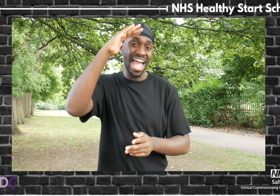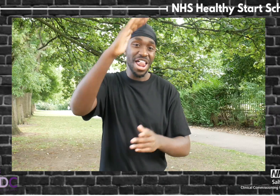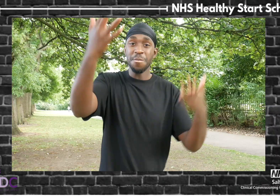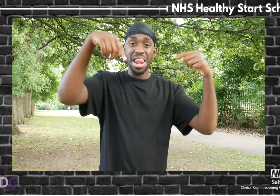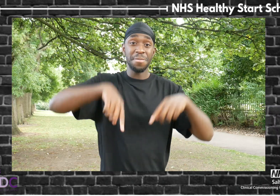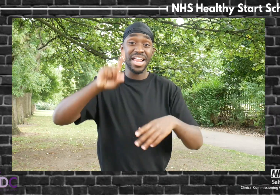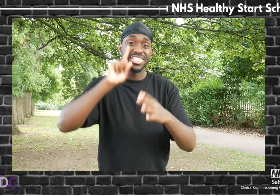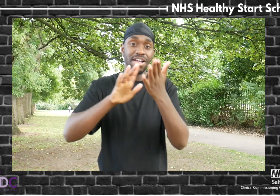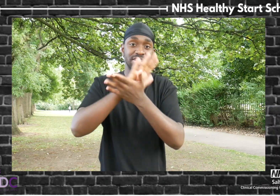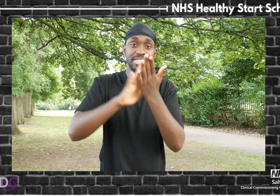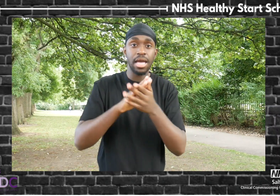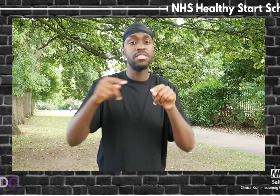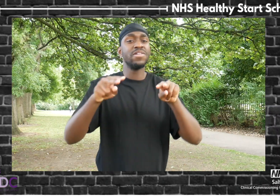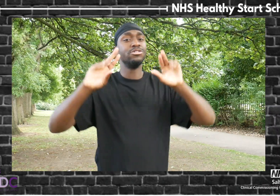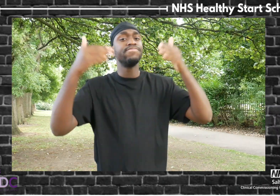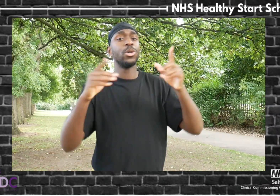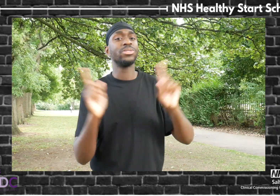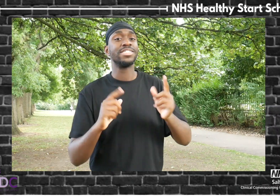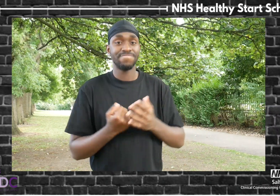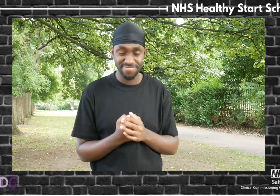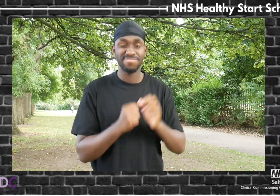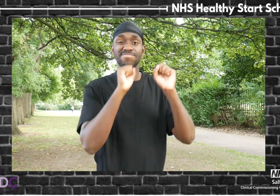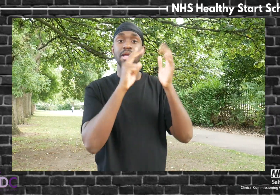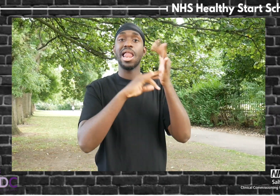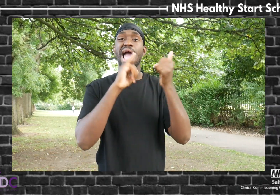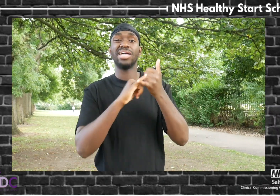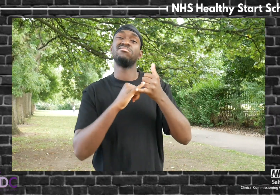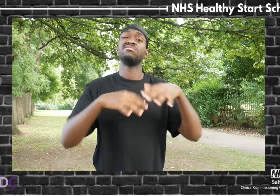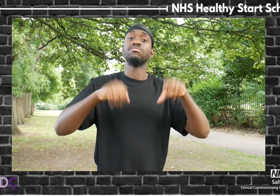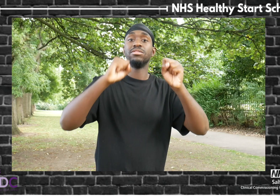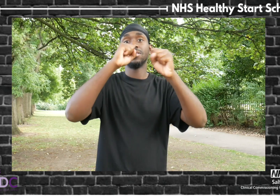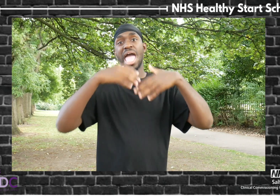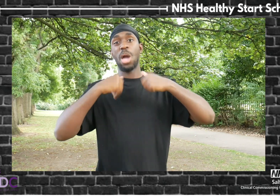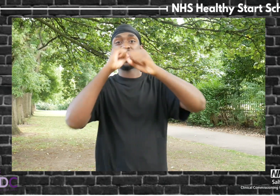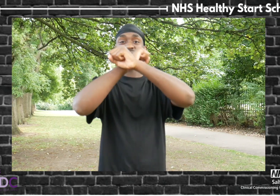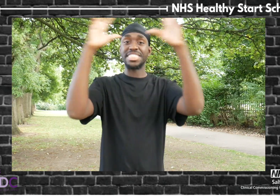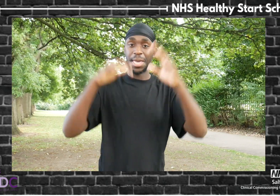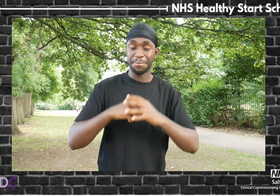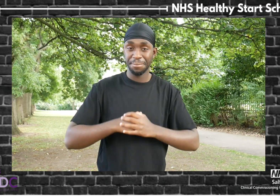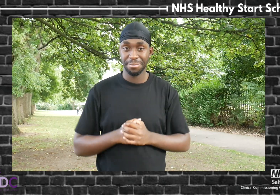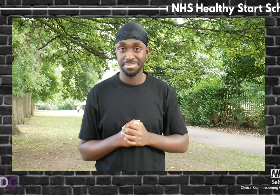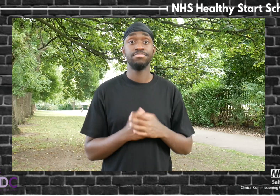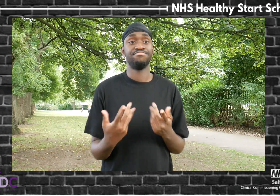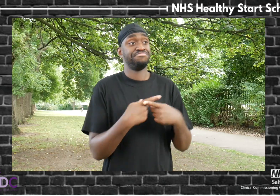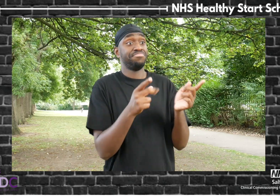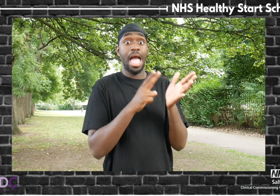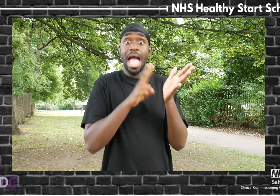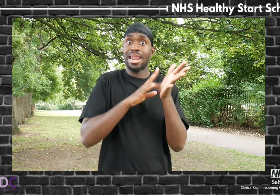Welcome back to Self-Assigned. This video is about the NHS Healthy Start Scheme.